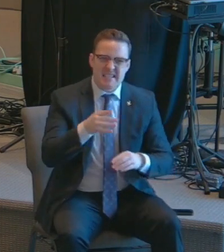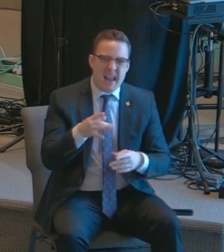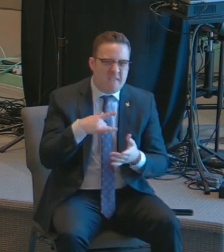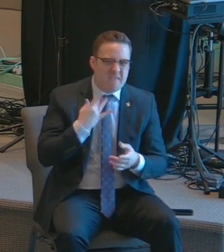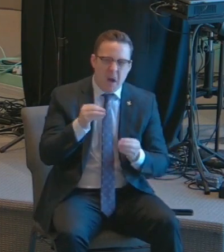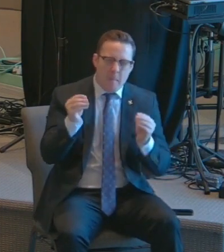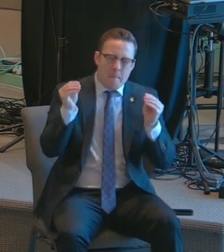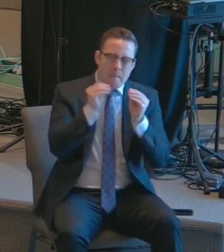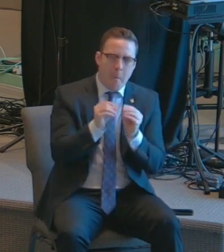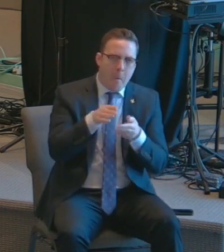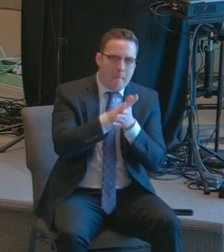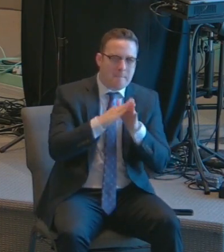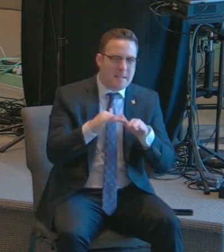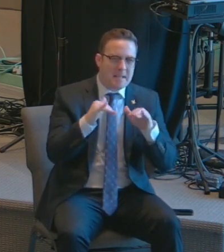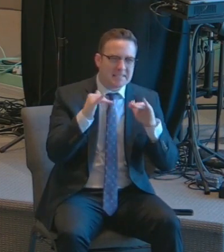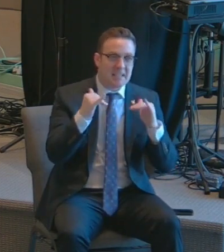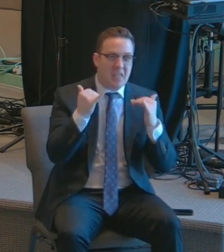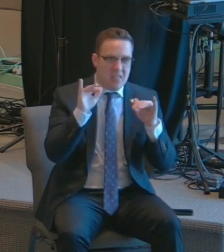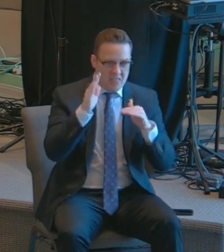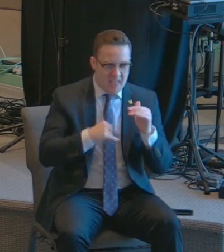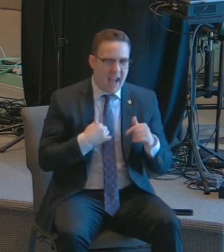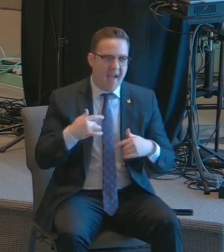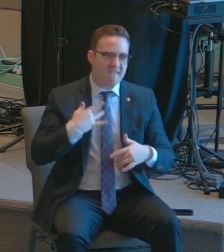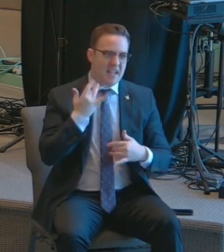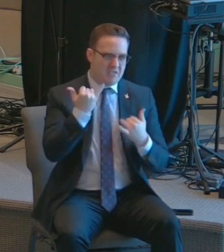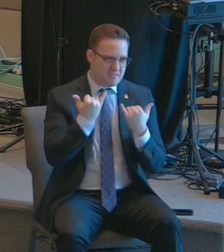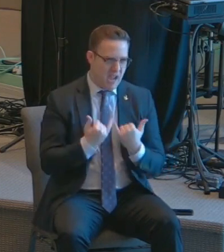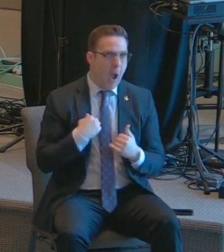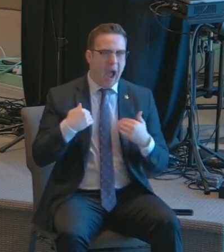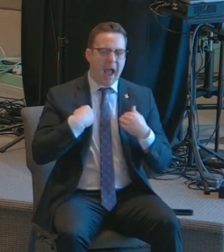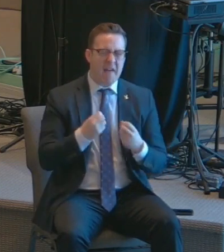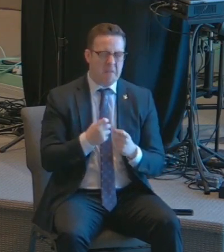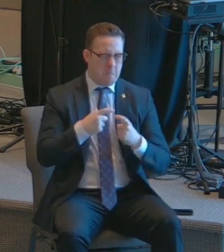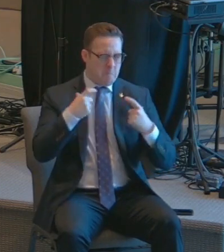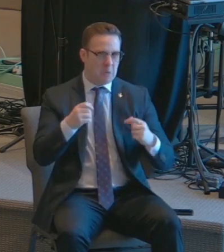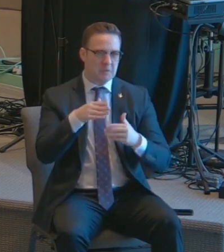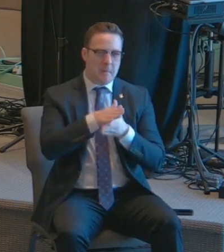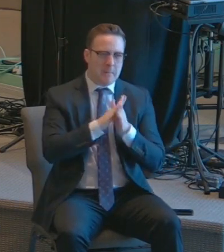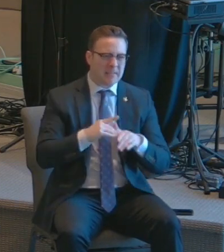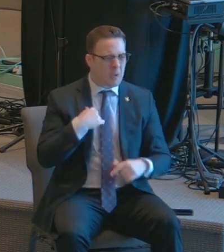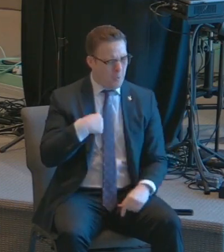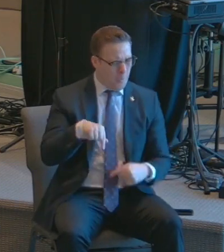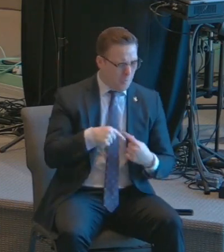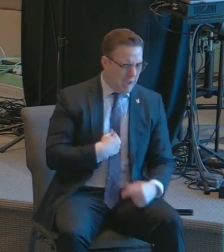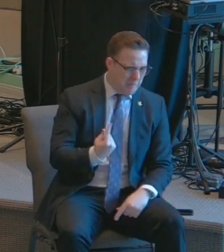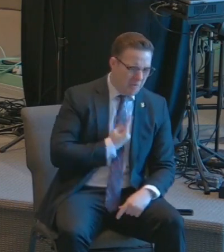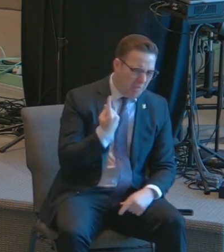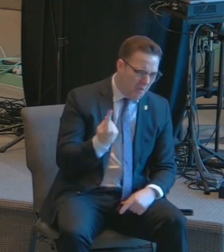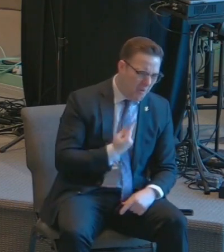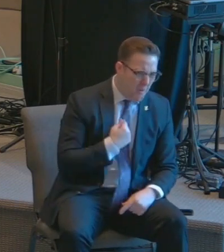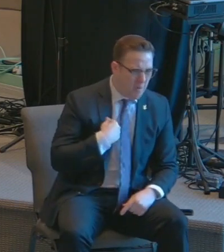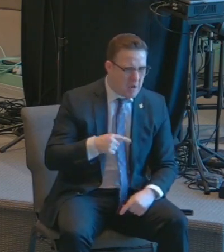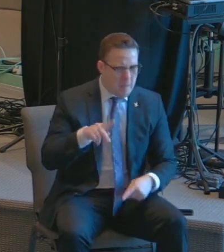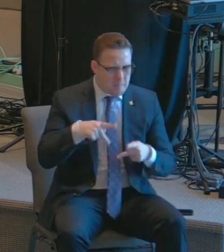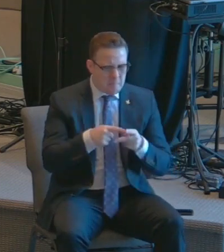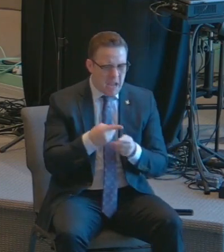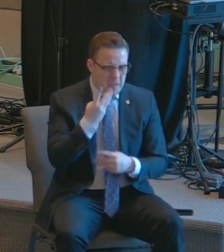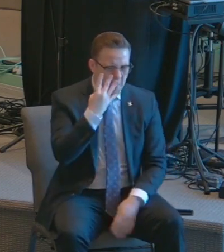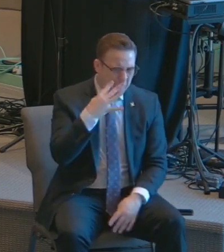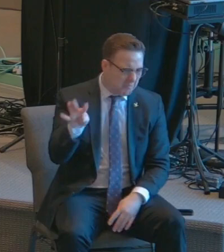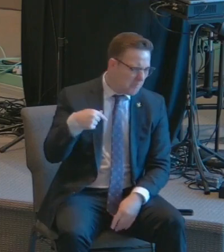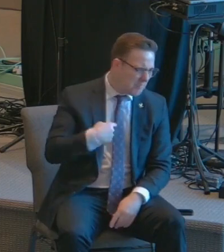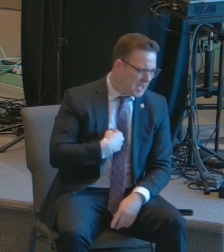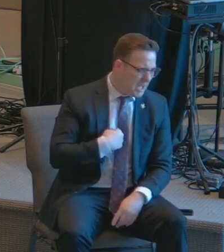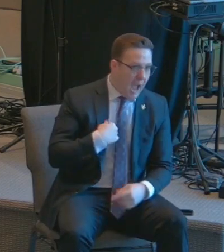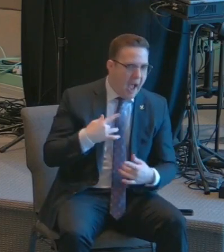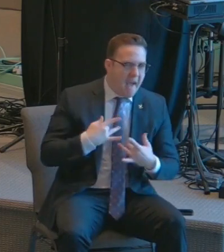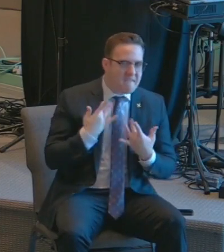peace than how much money I've ever had in my life. I'm telling you right now that when I was alone, when I was left alone and abandoned, I felt his